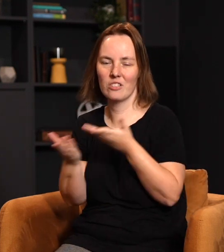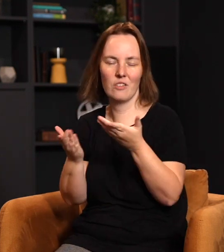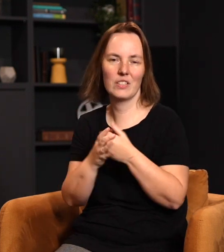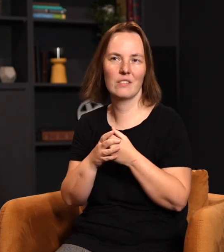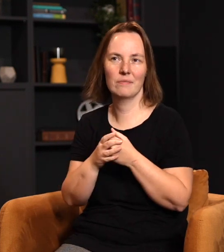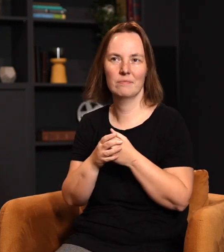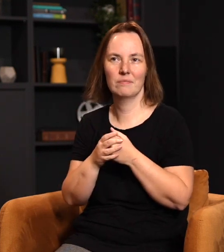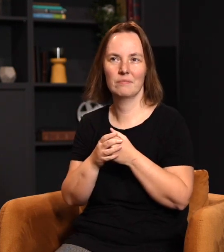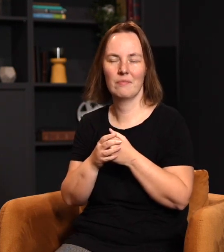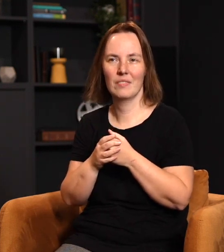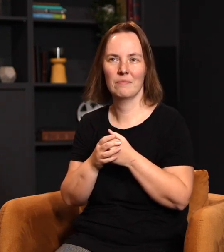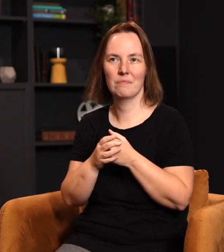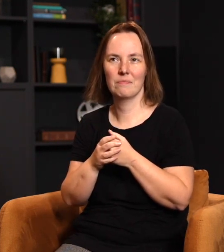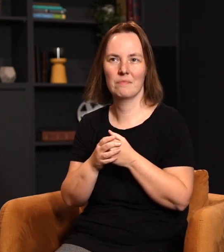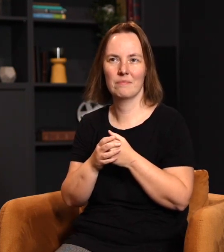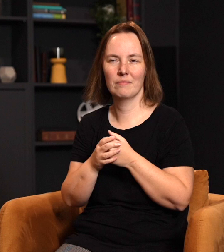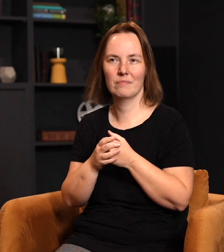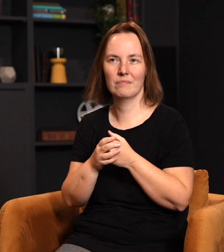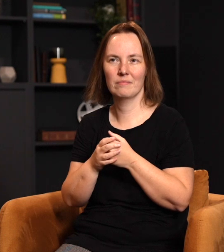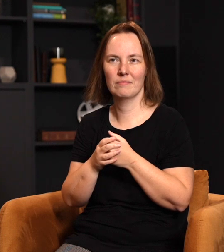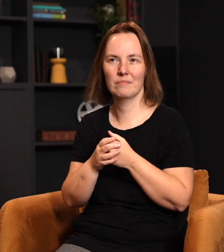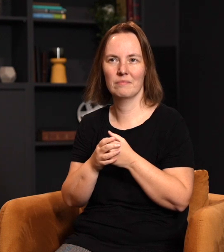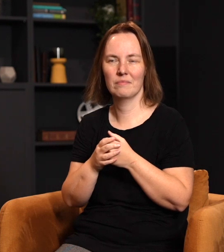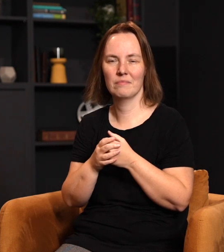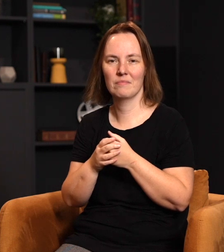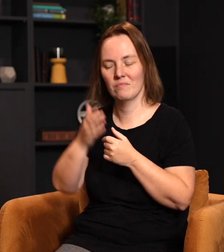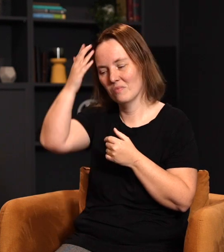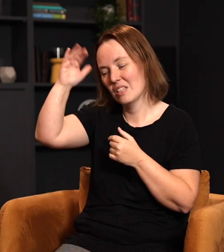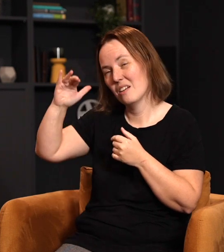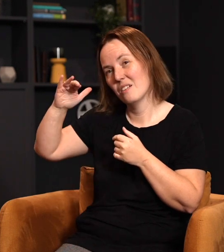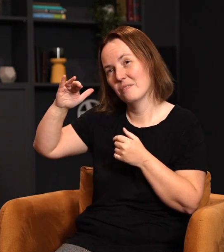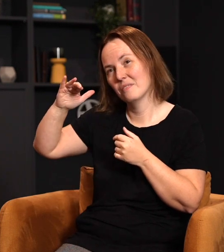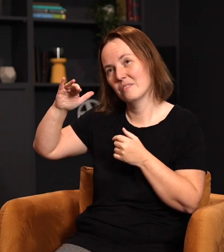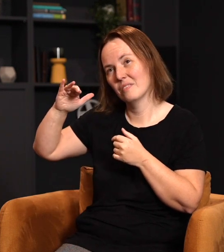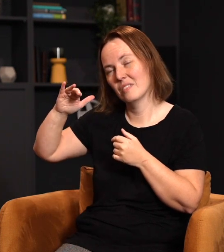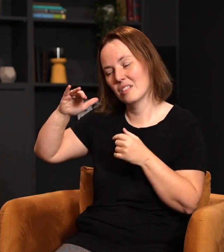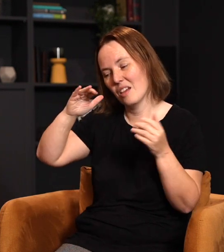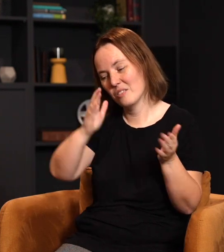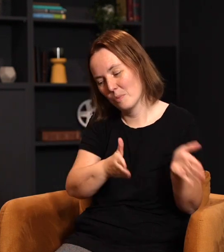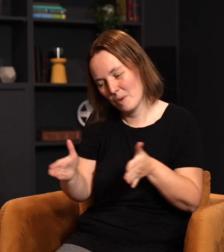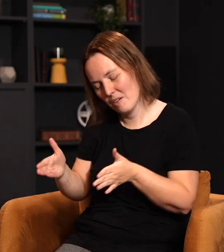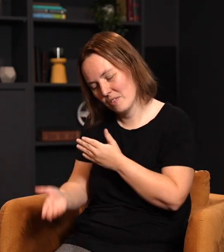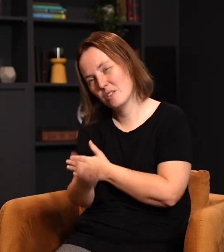I'm just kidding. But what I mean by this is I don't know. The thought crossed my mind as I was preparing for this morning.